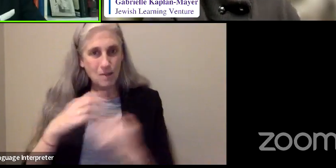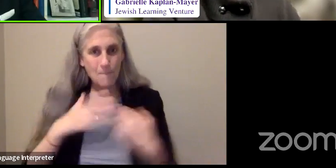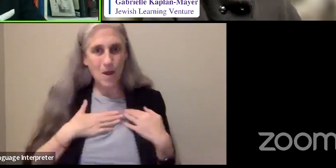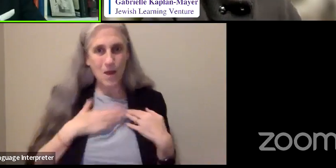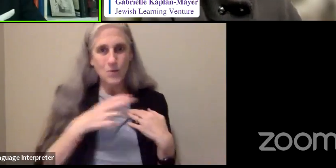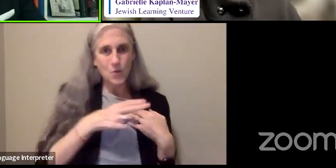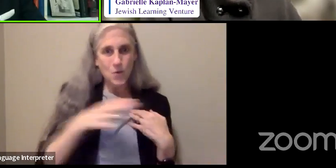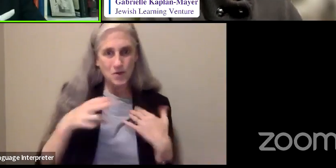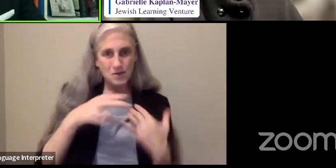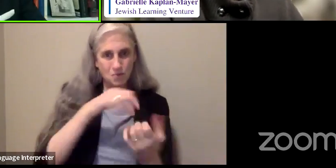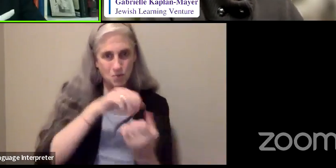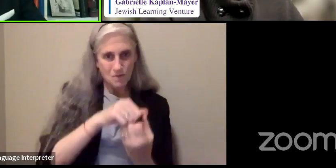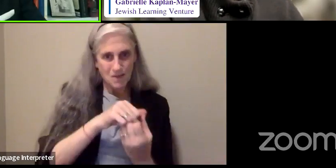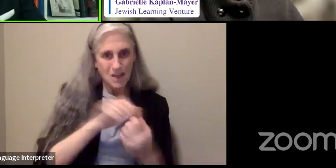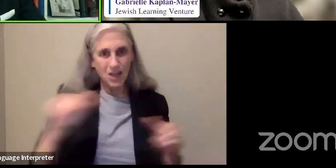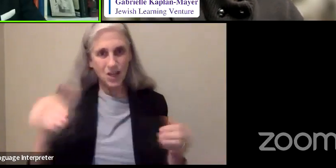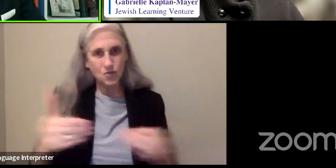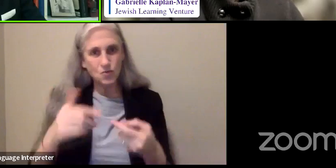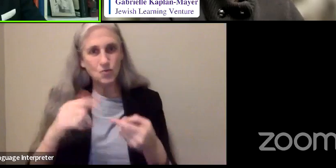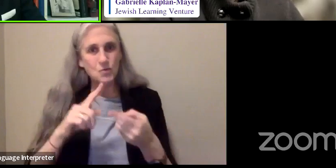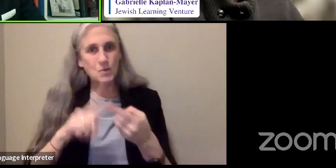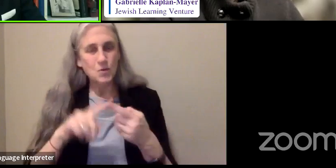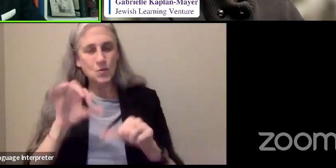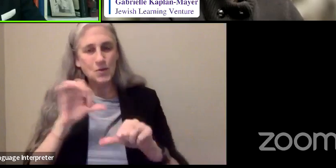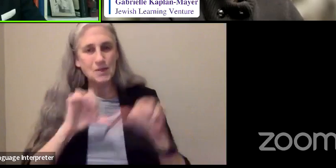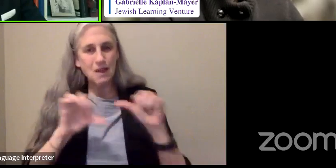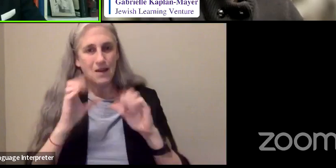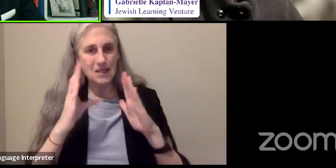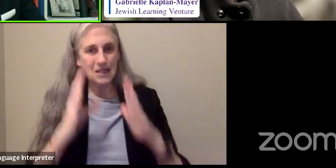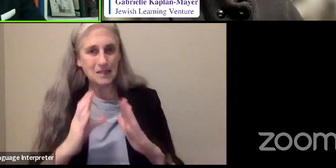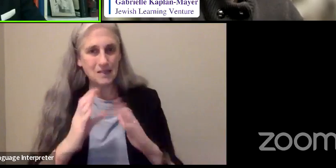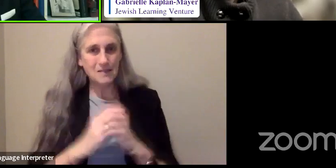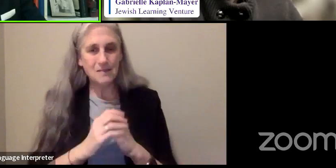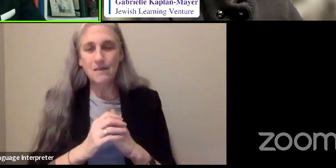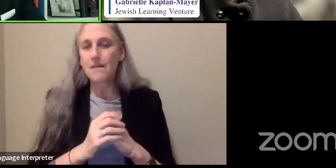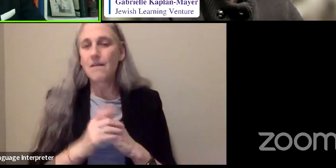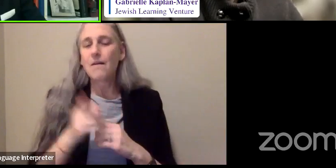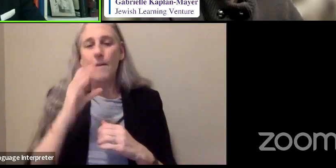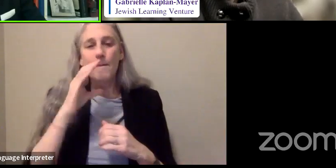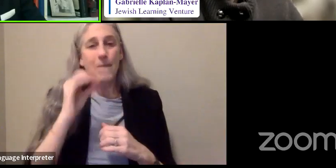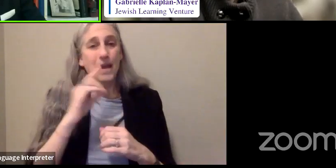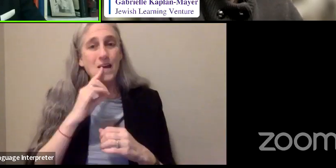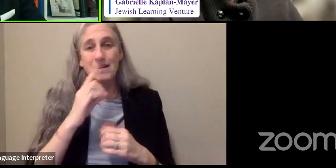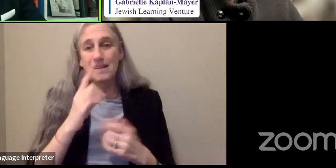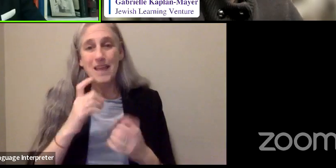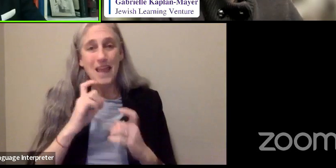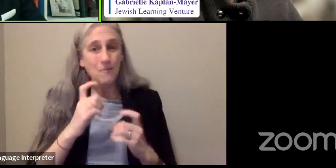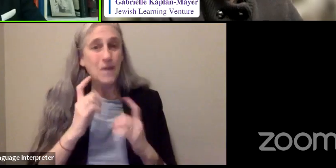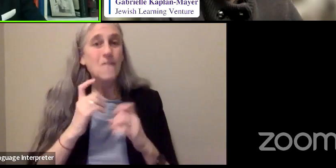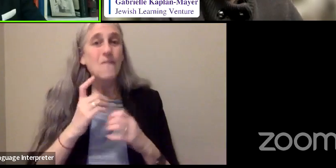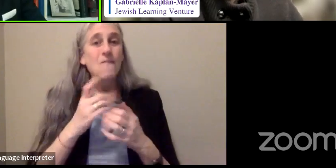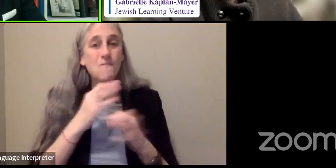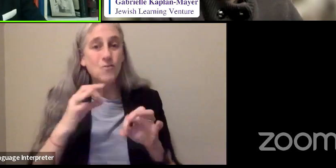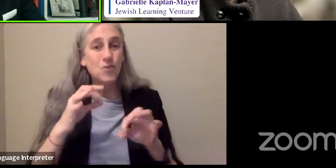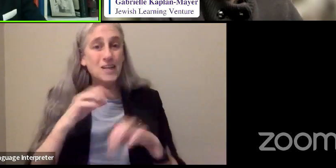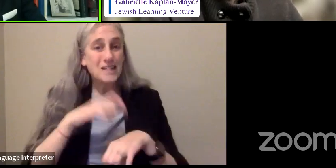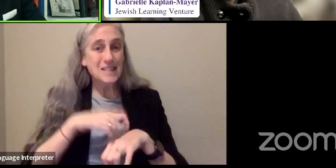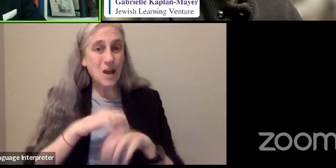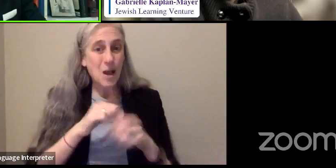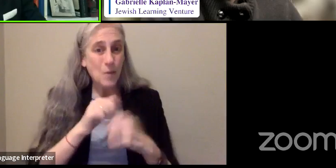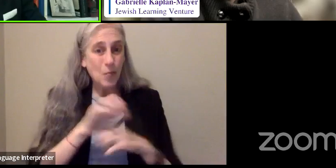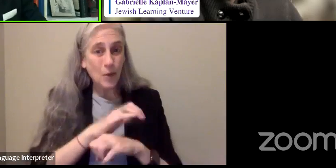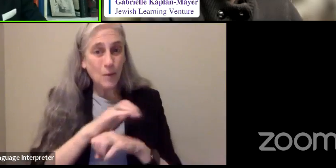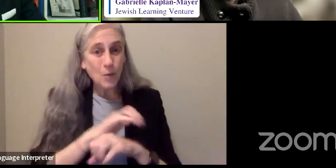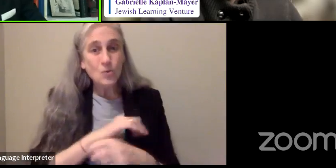had a speech and acoustics lab there. And this man was so generous. He gave me free computer time. He introduced me to patent